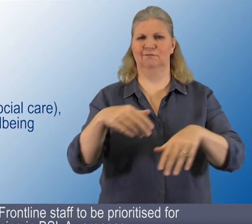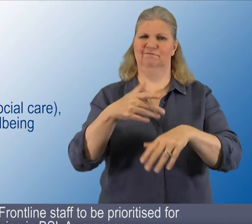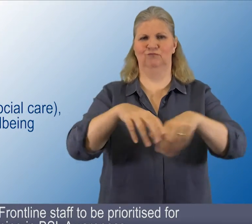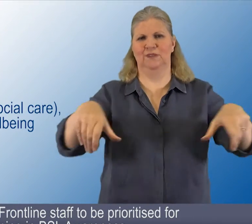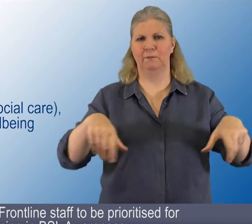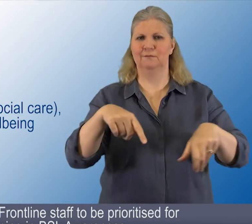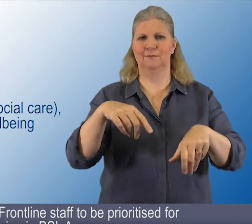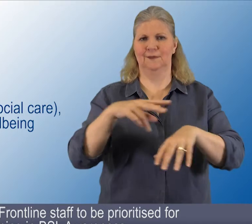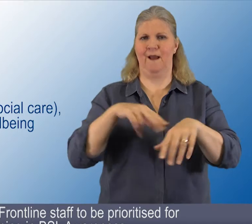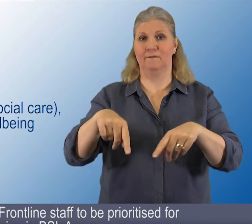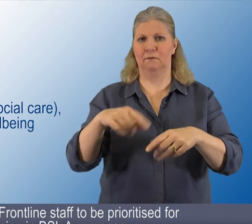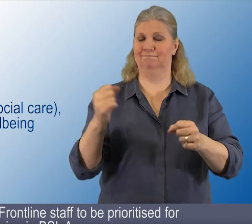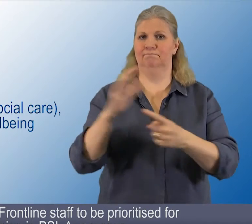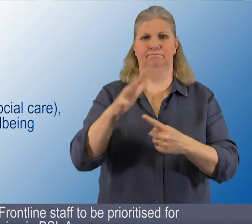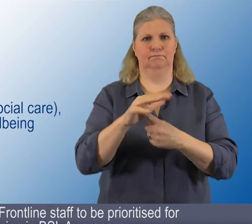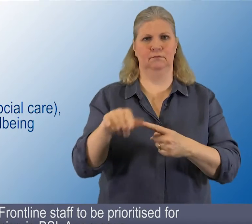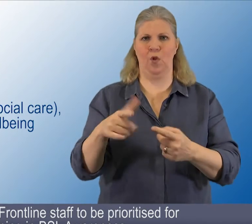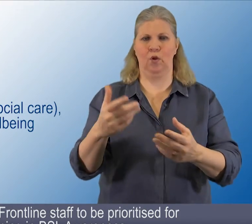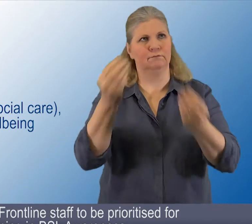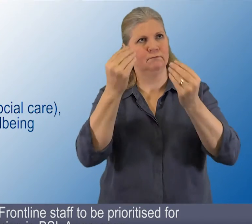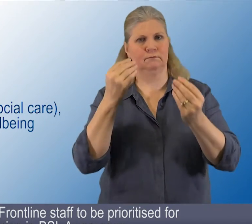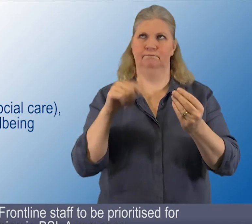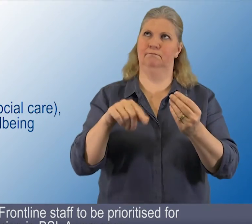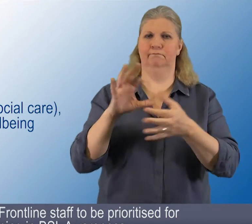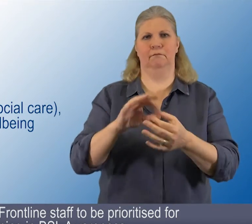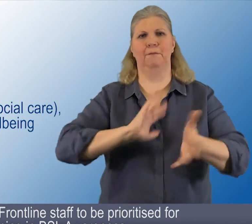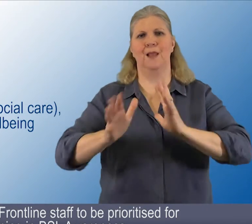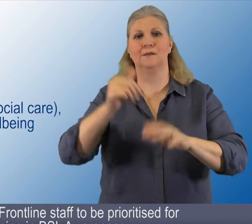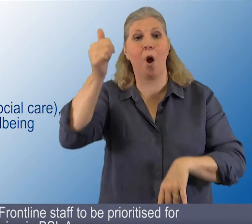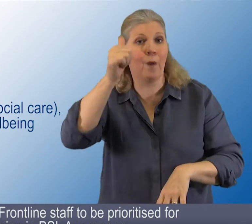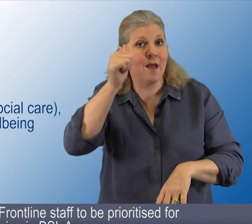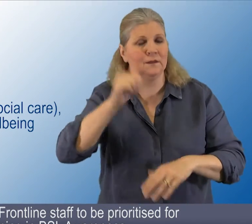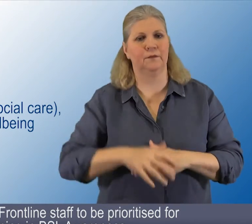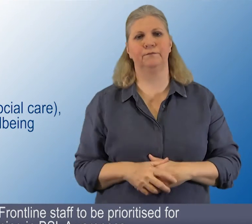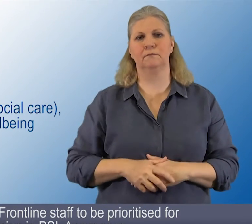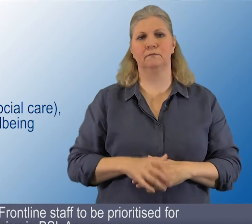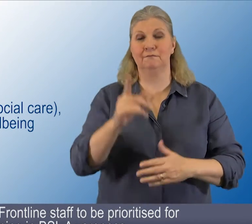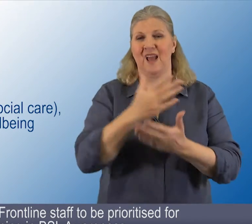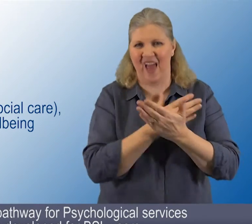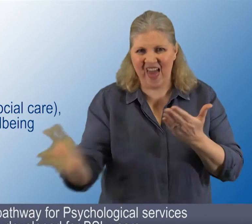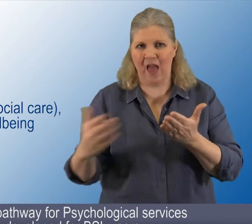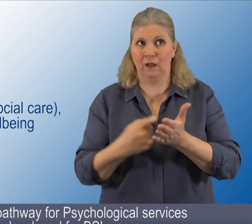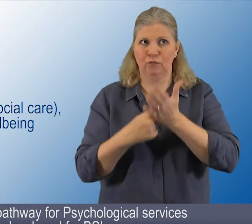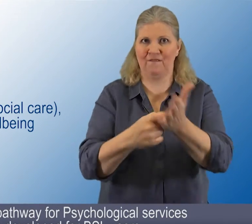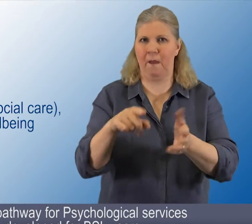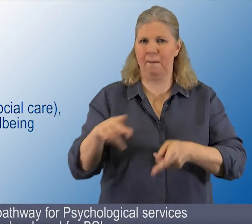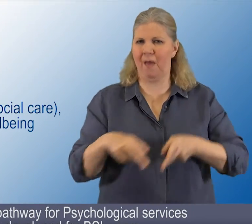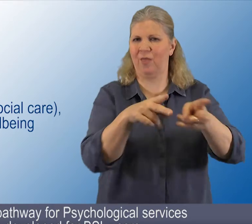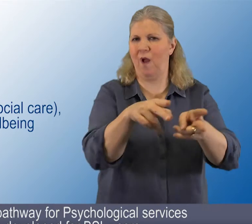22. Frontline staff to be prioritised for training in BSL awareness. 22. referral